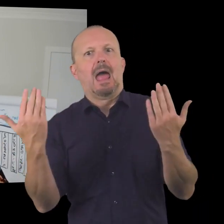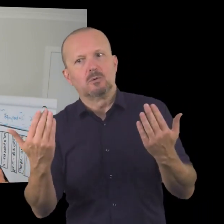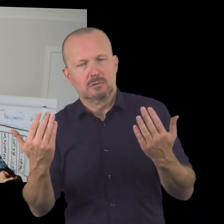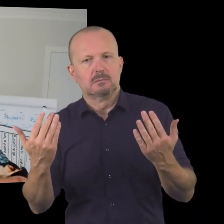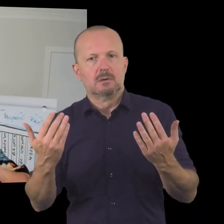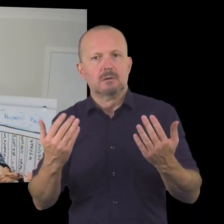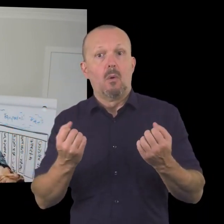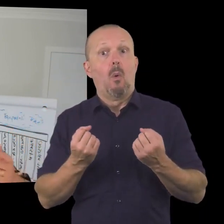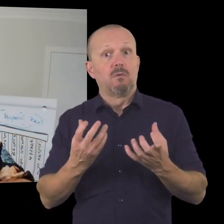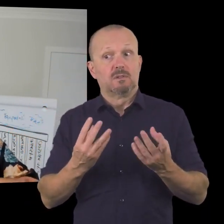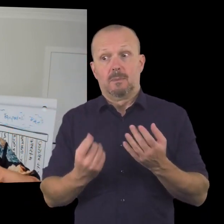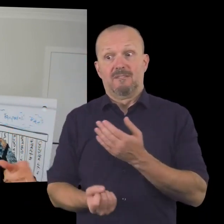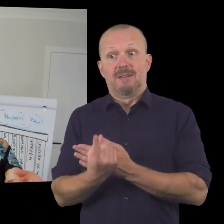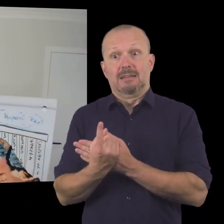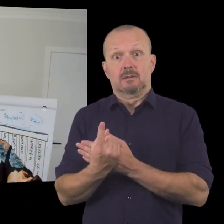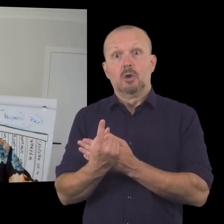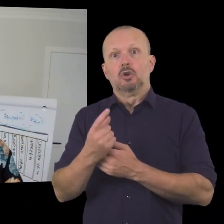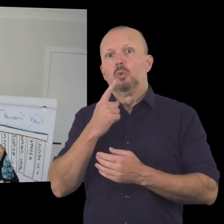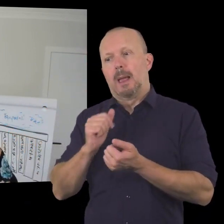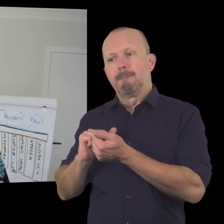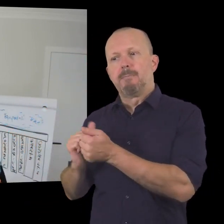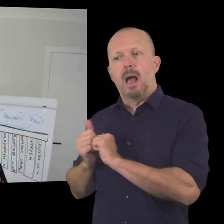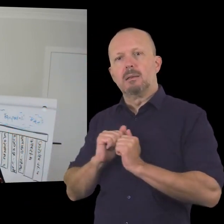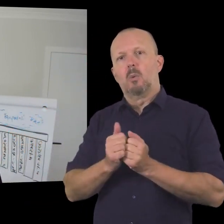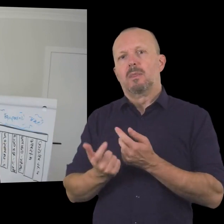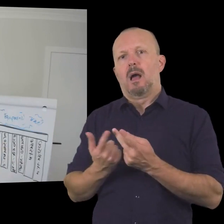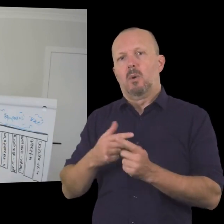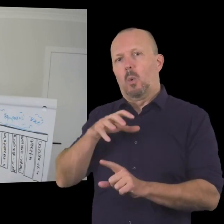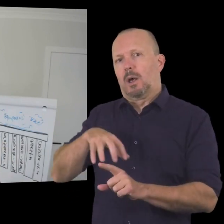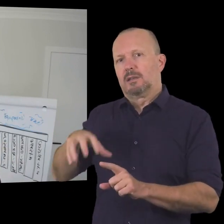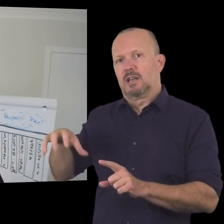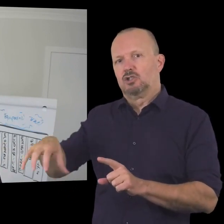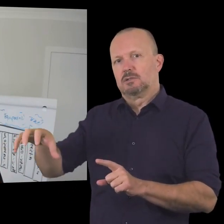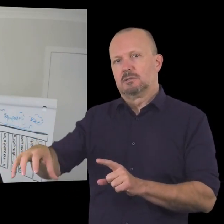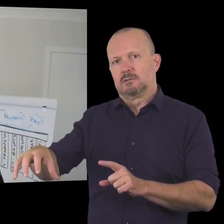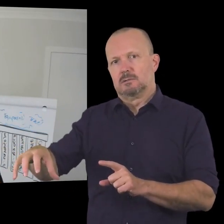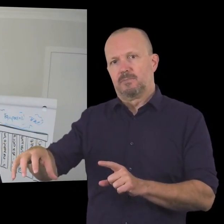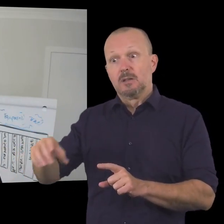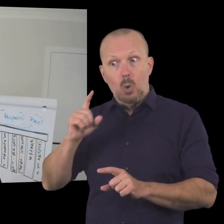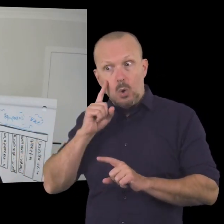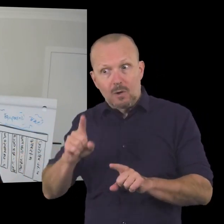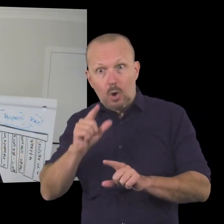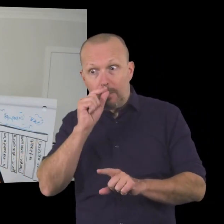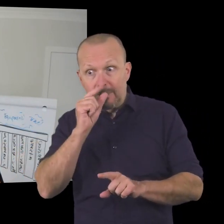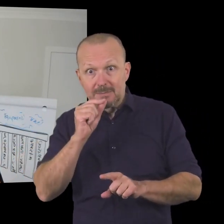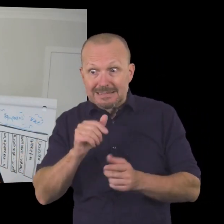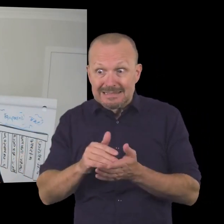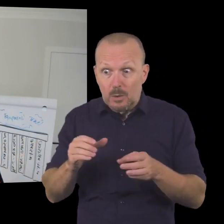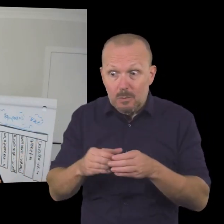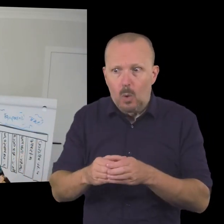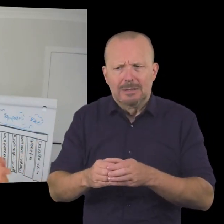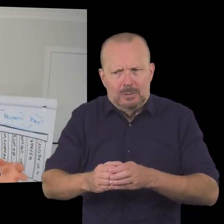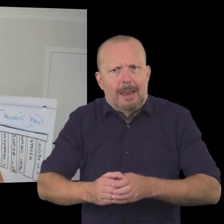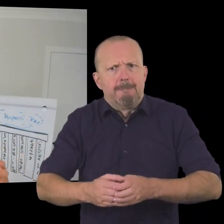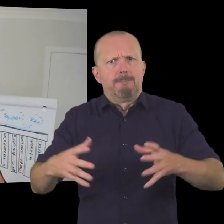you can do through collaborating with other organizations uh so look at it for opportunities where you can scale up uh and